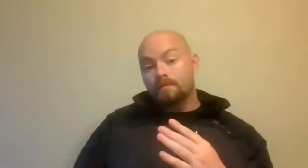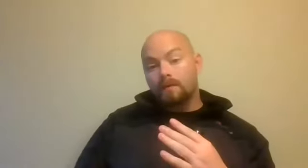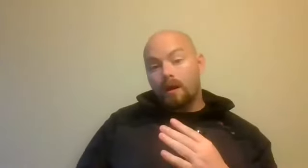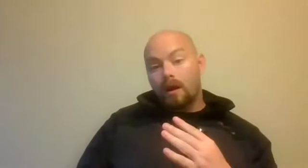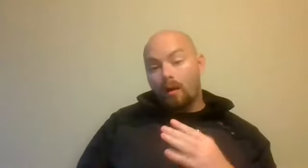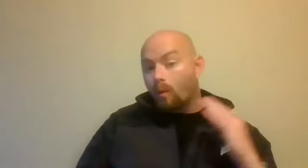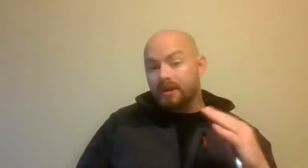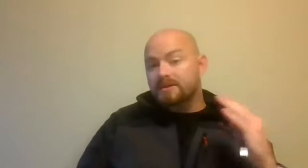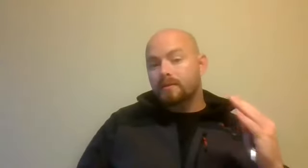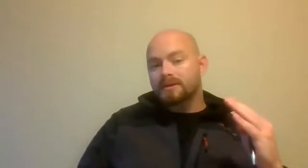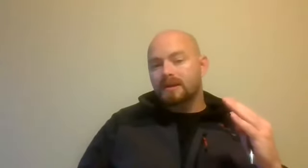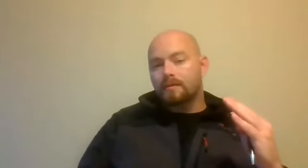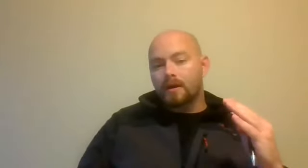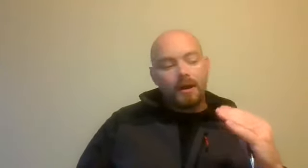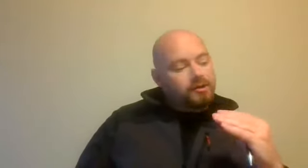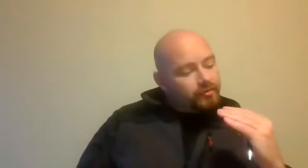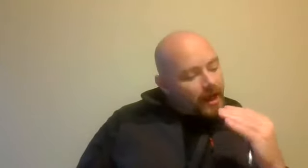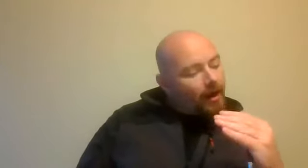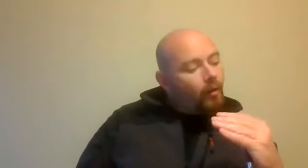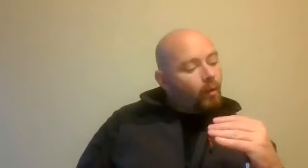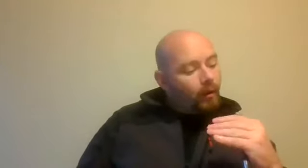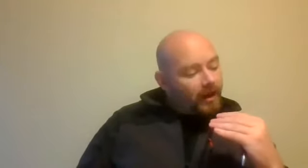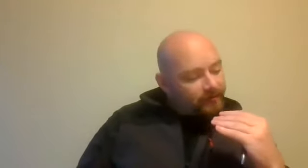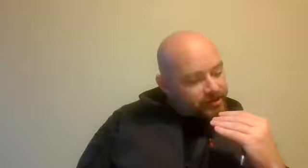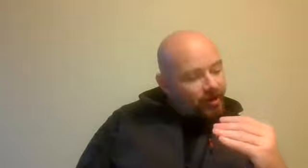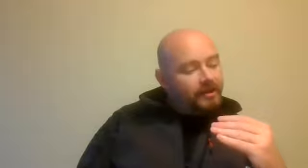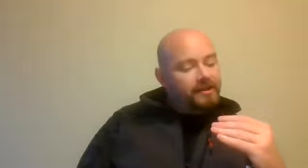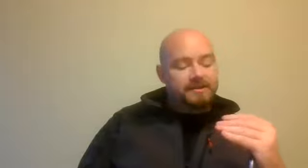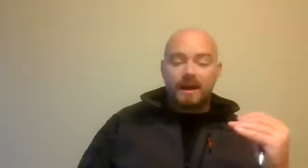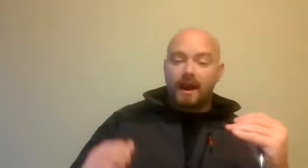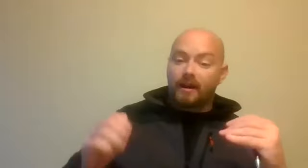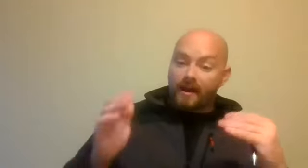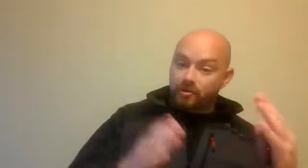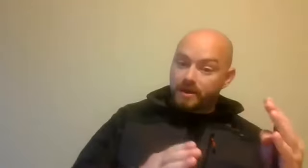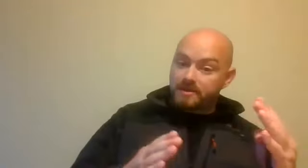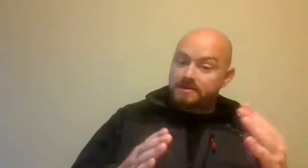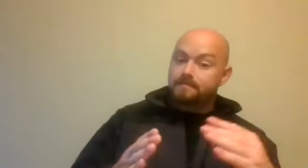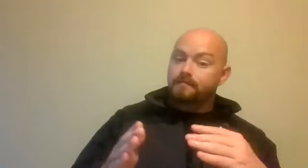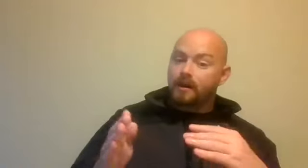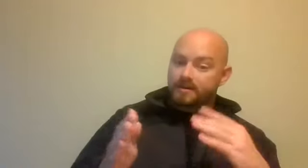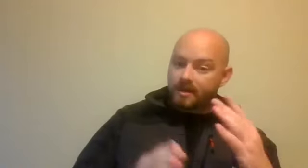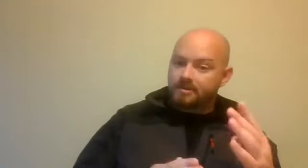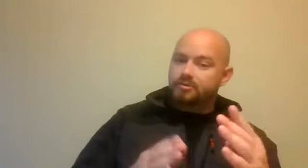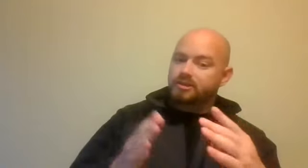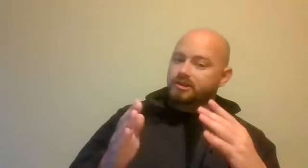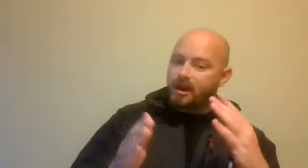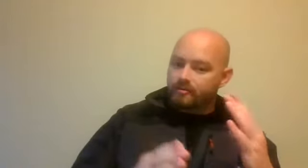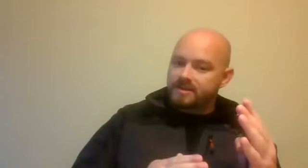on what it is they want to deliver. So now what we have designed is our SOPs, our assignment instructions, our risk